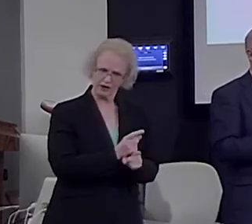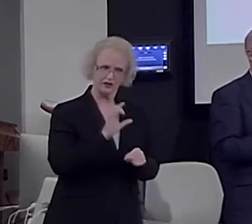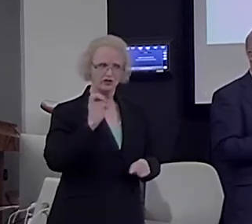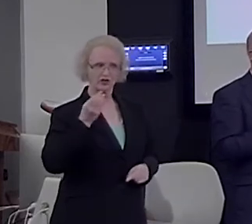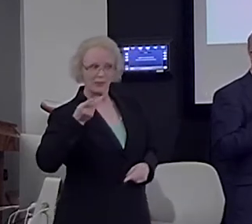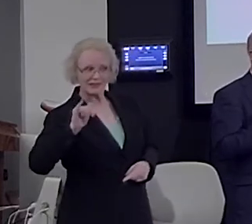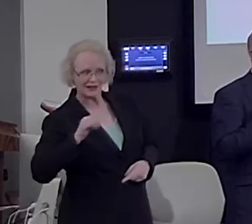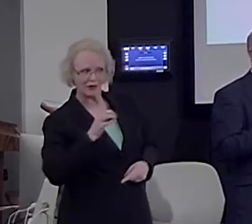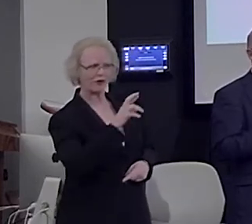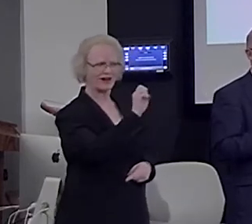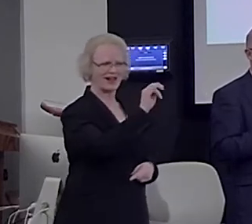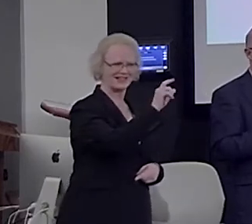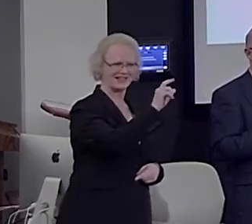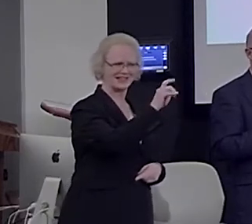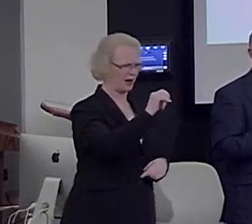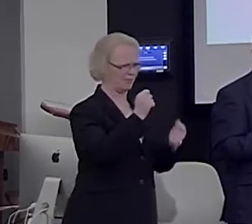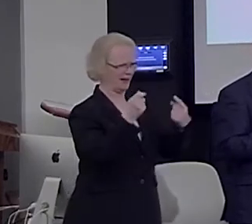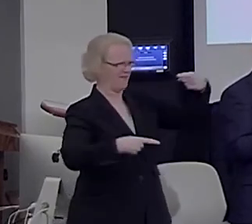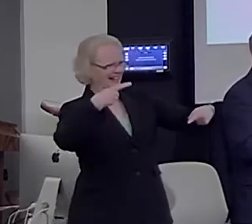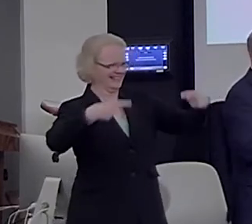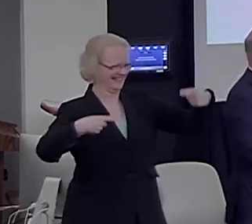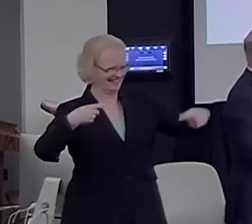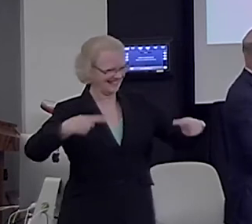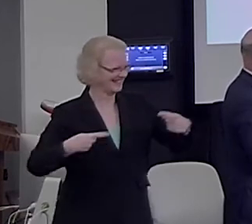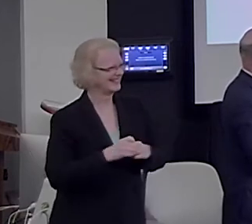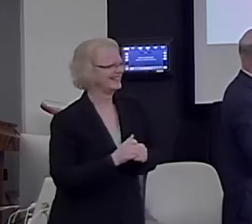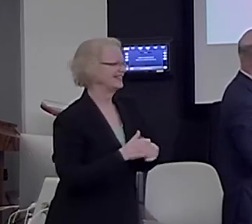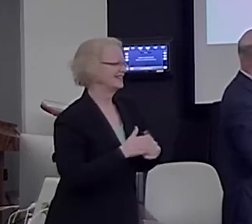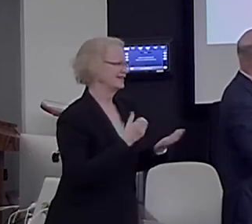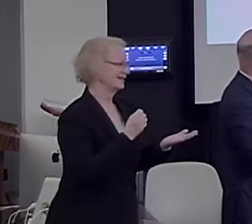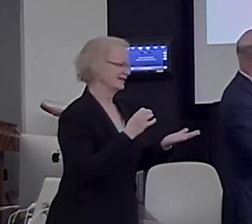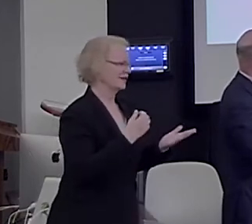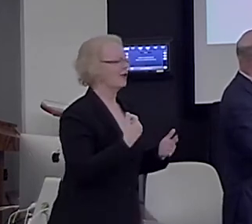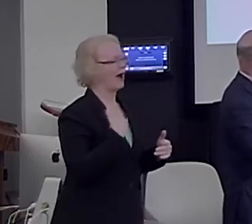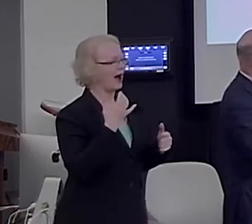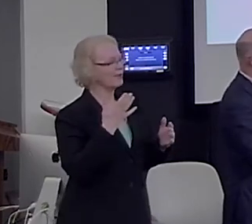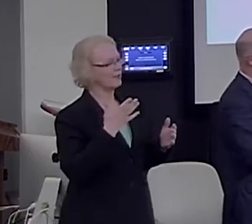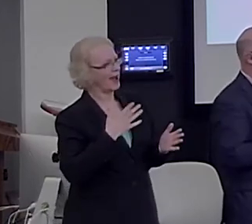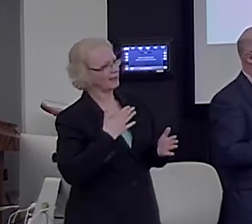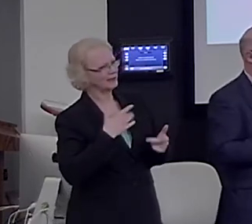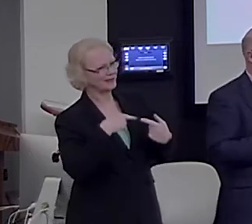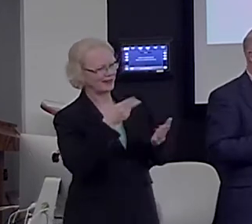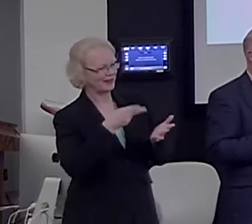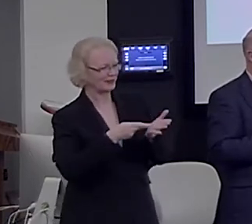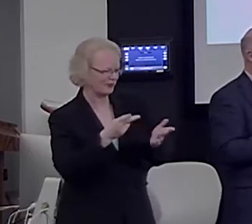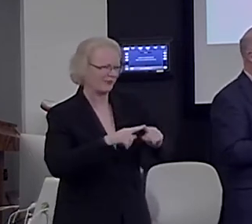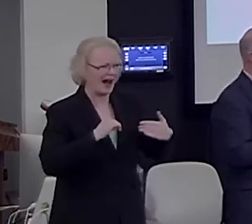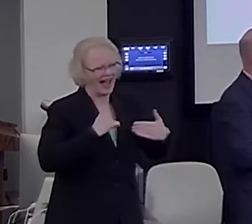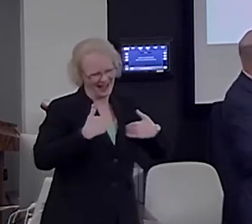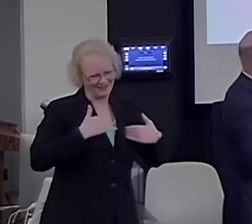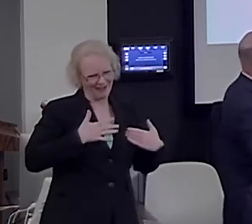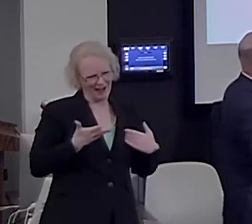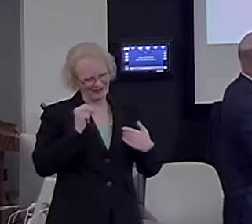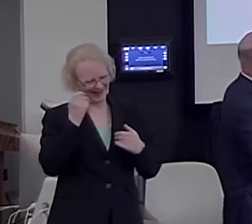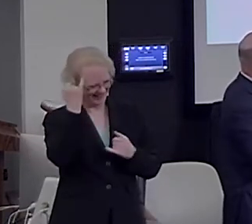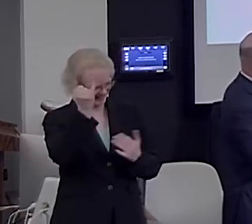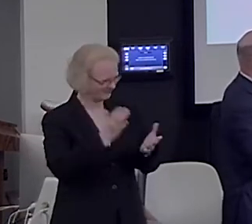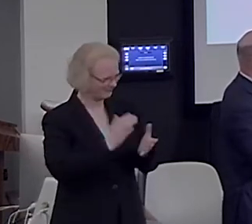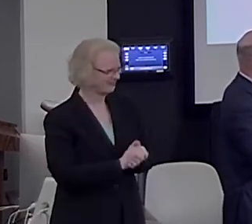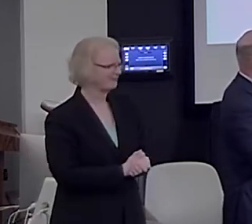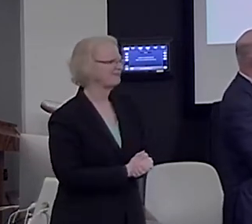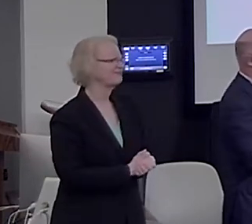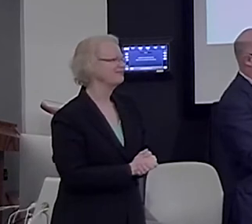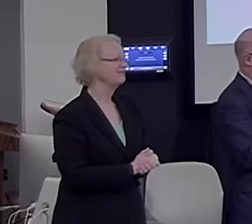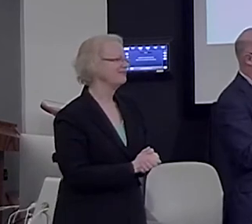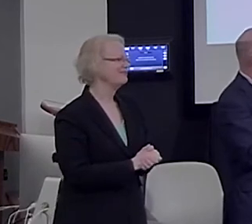Einstein? This is a big fight. So, I'm going to tell you the truth, but I have my own idea. Of course,